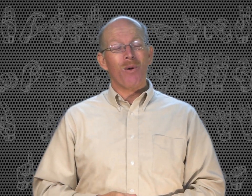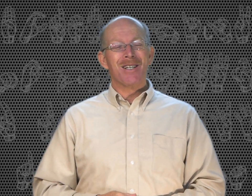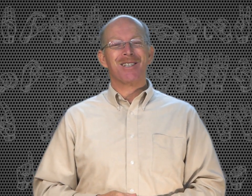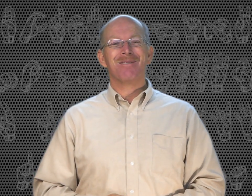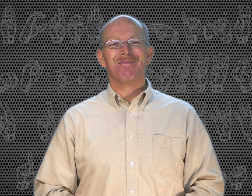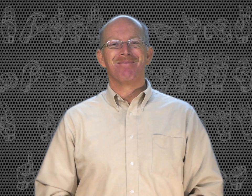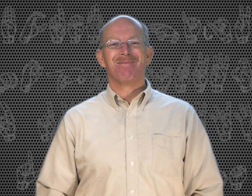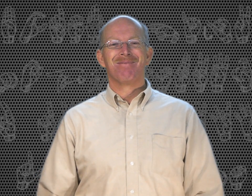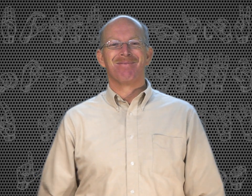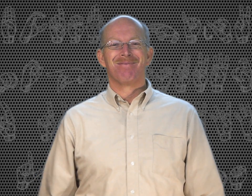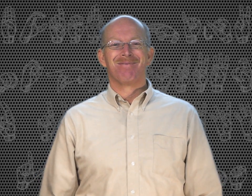for watching.